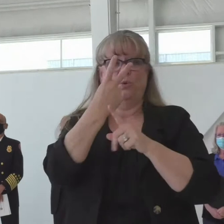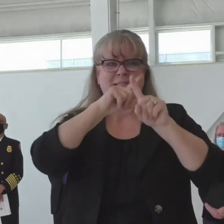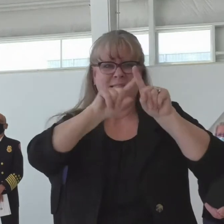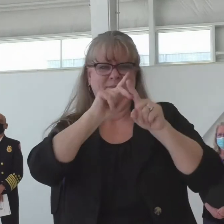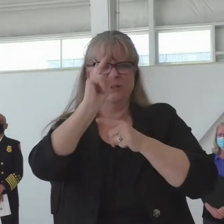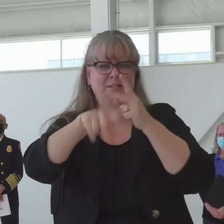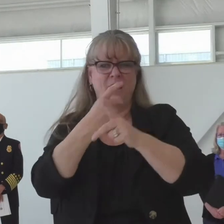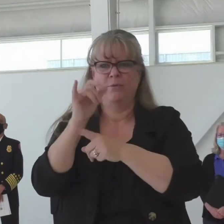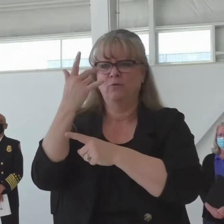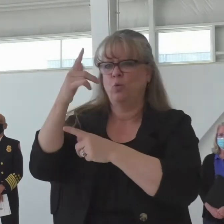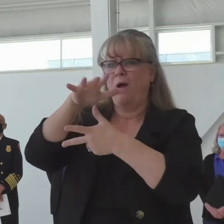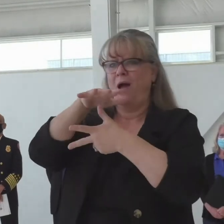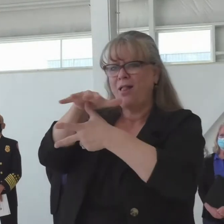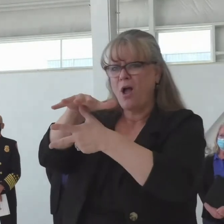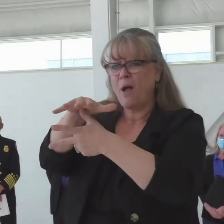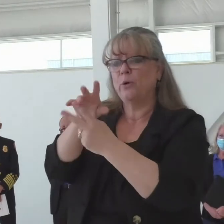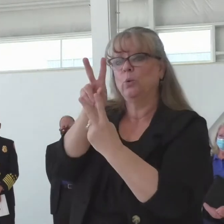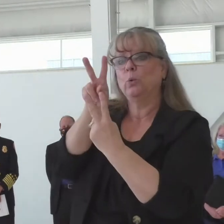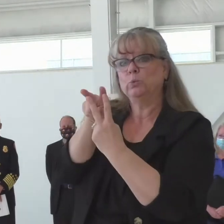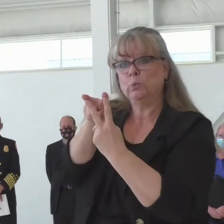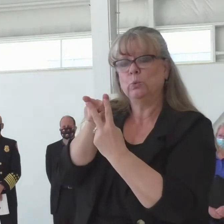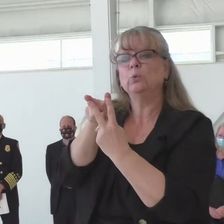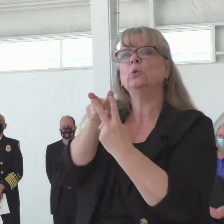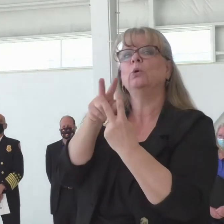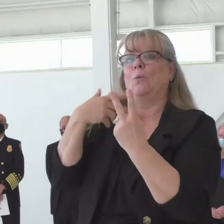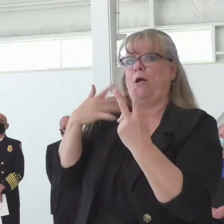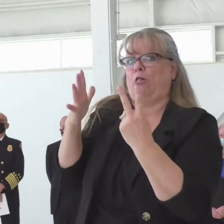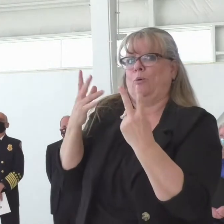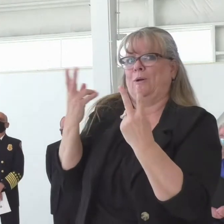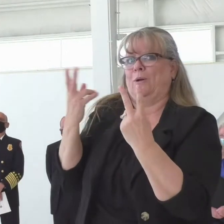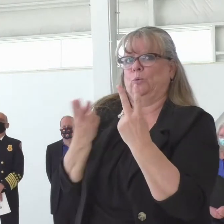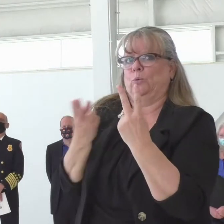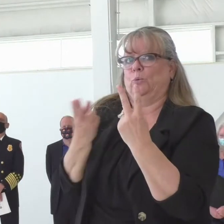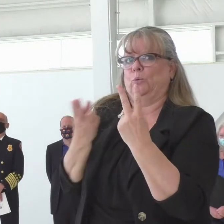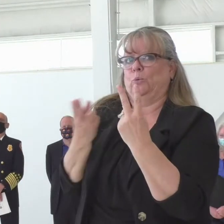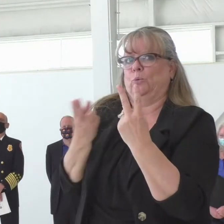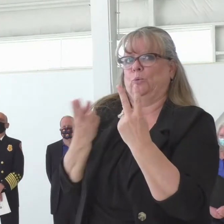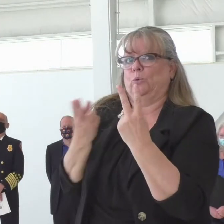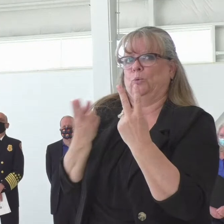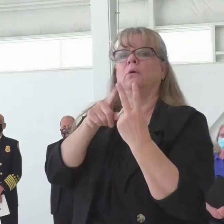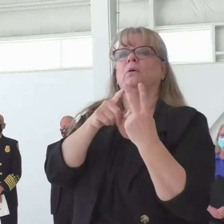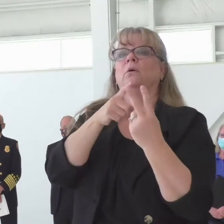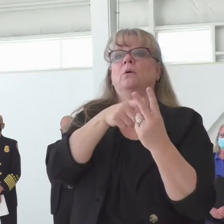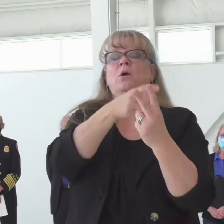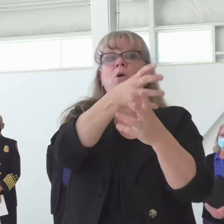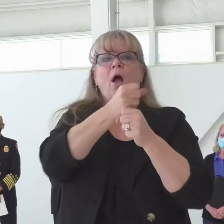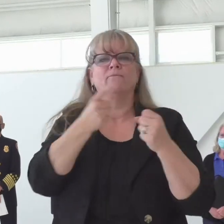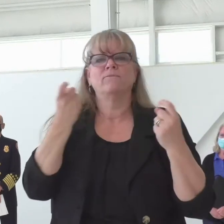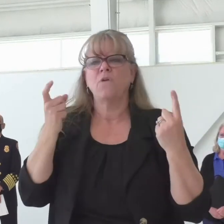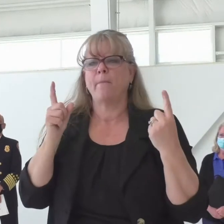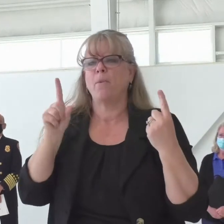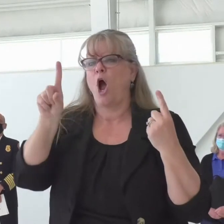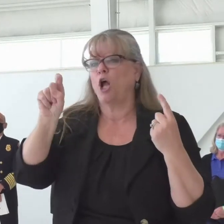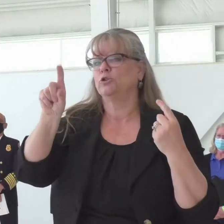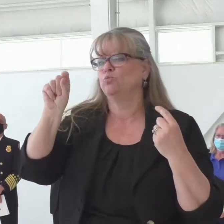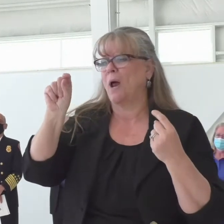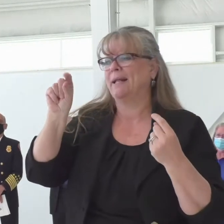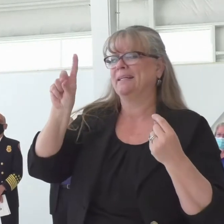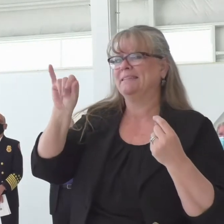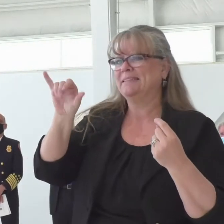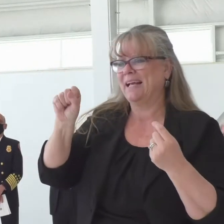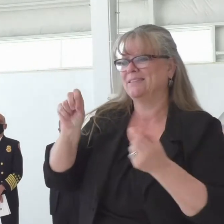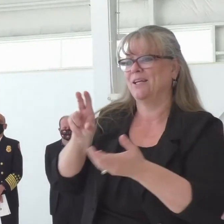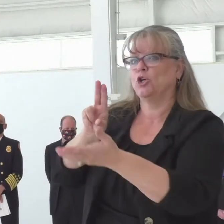use, we have two of those. We were able to bring those on as well from what were 120-day contracts. Those are now